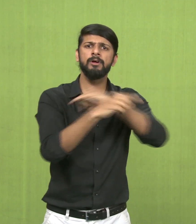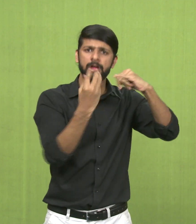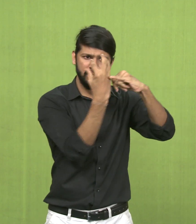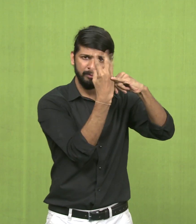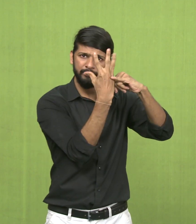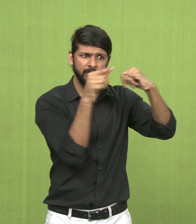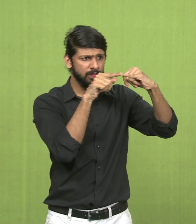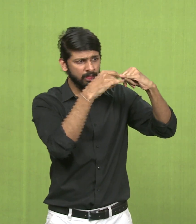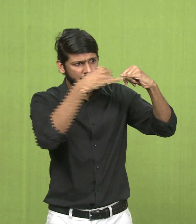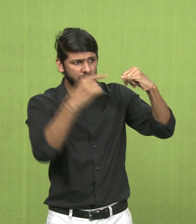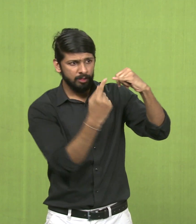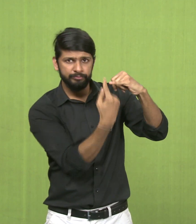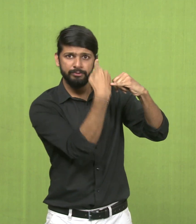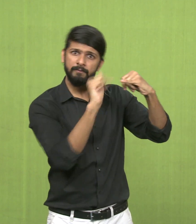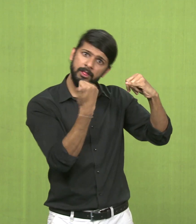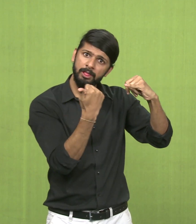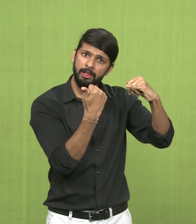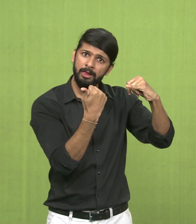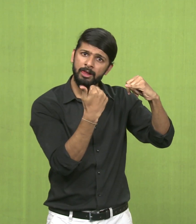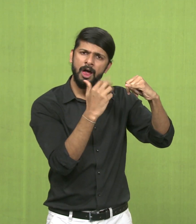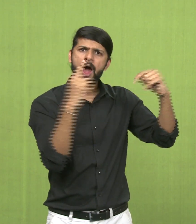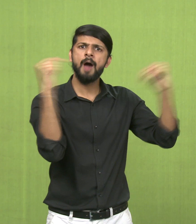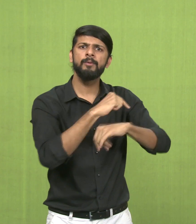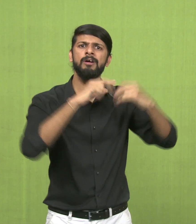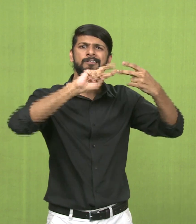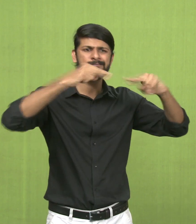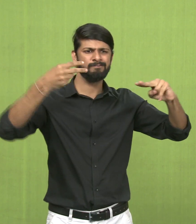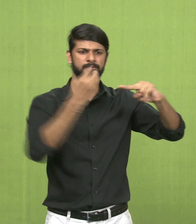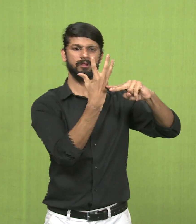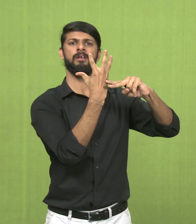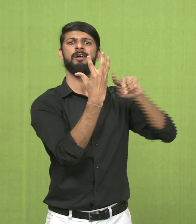So, both elements depict opposite things.